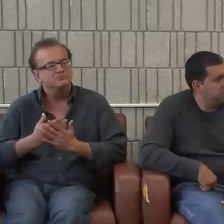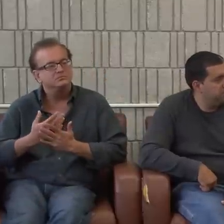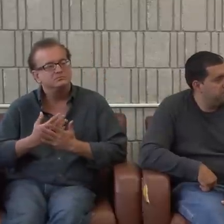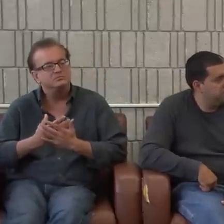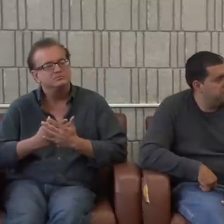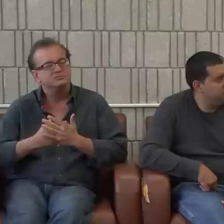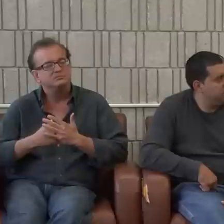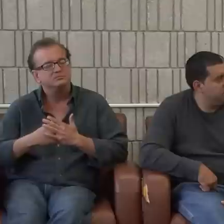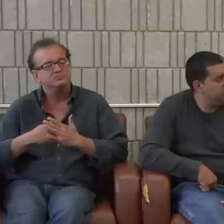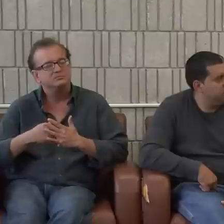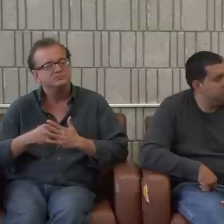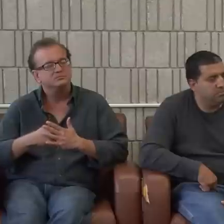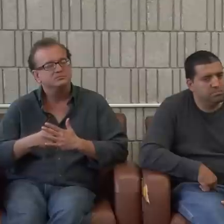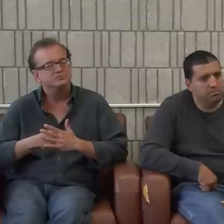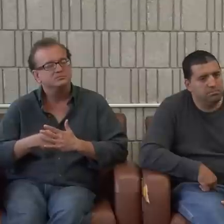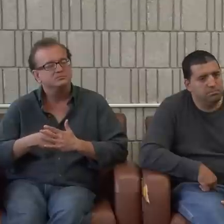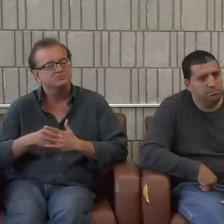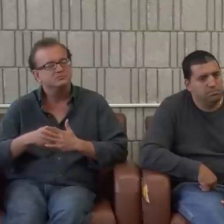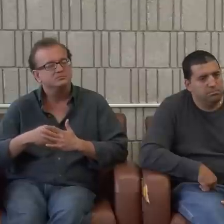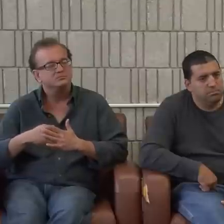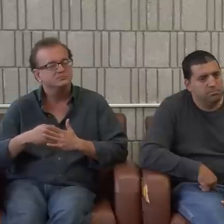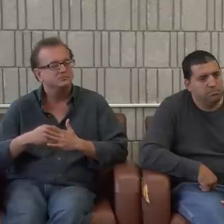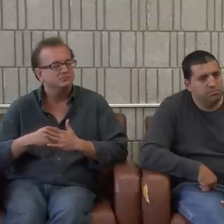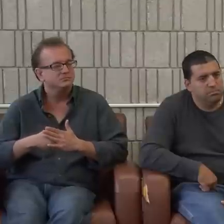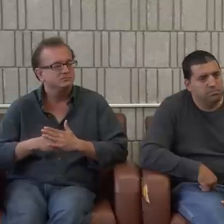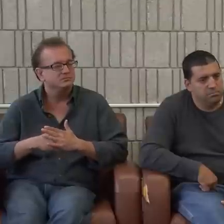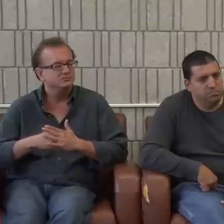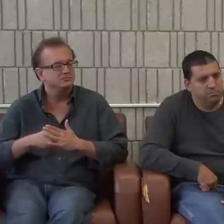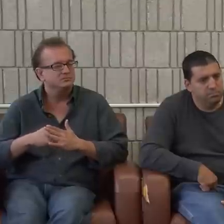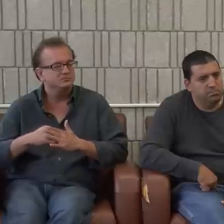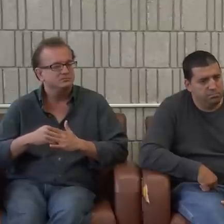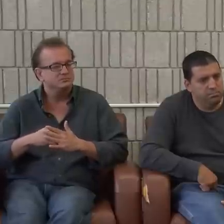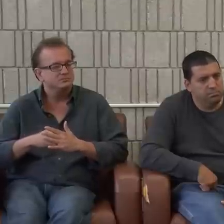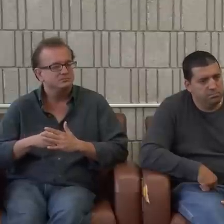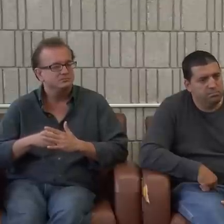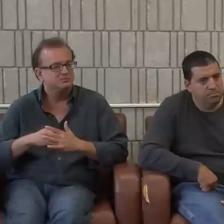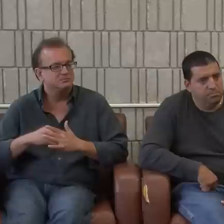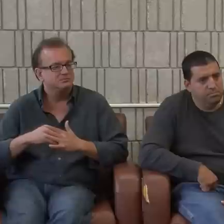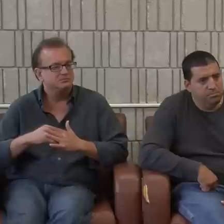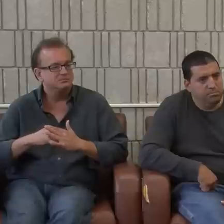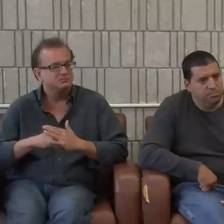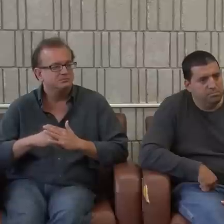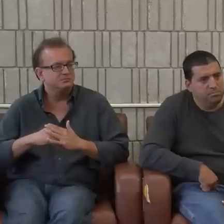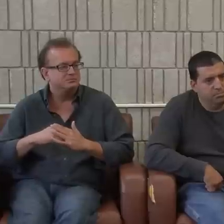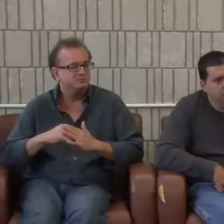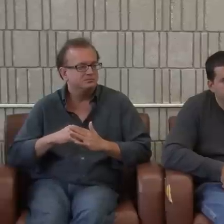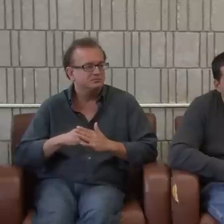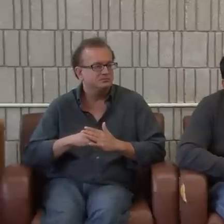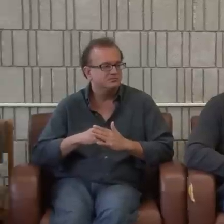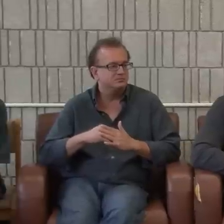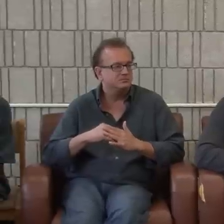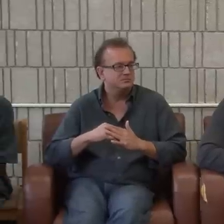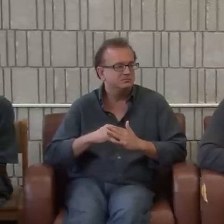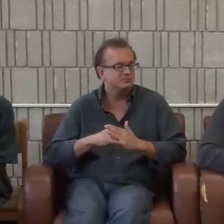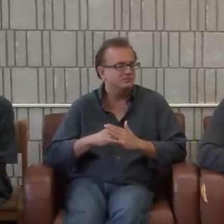So, do you welcome ASL students on campus if they see you coming up to you and going, hi,